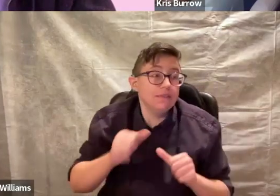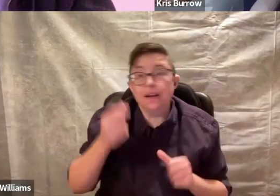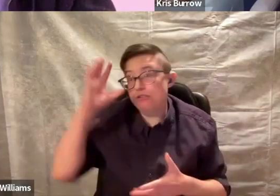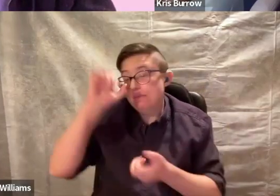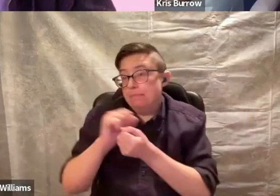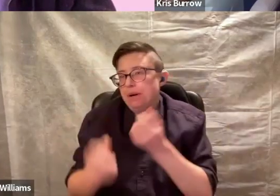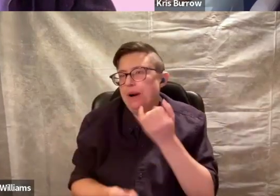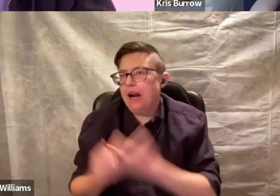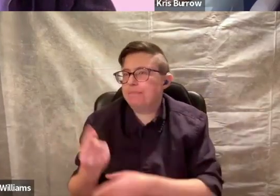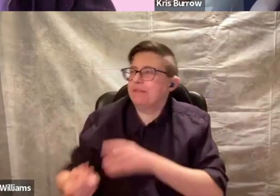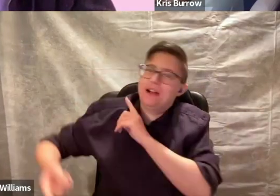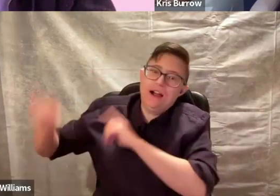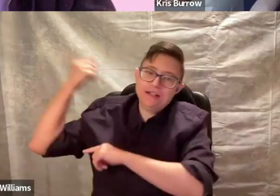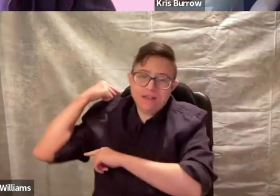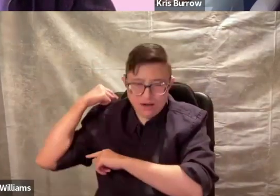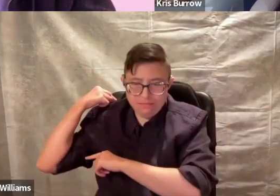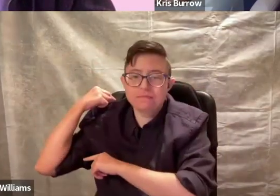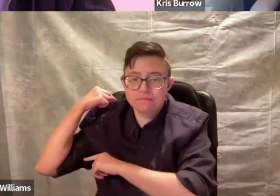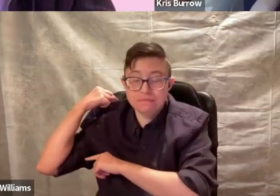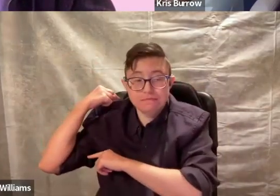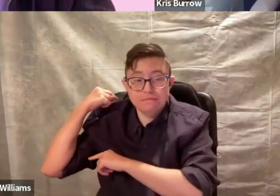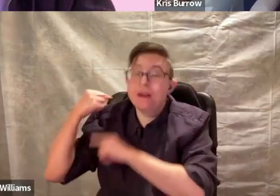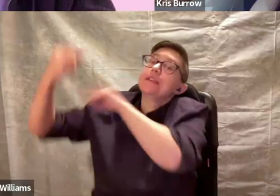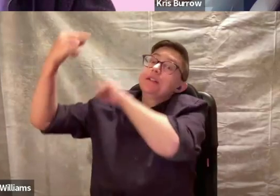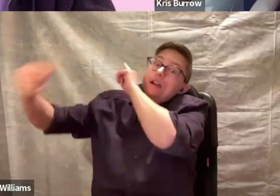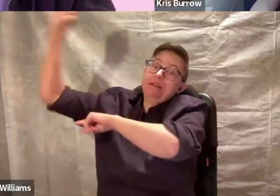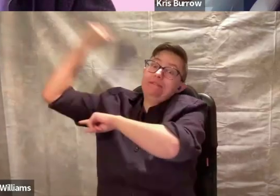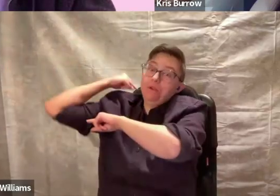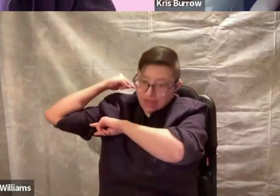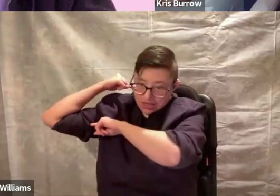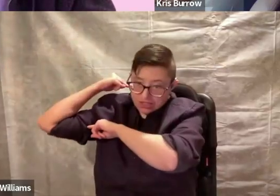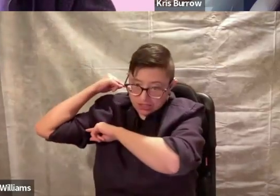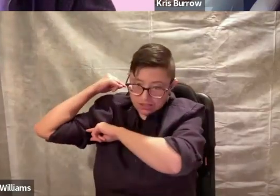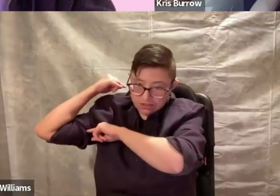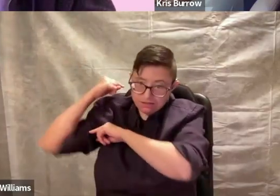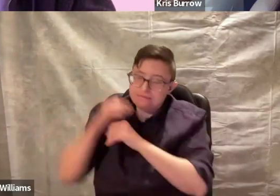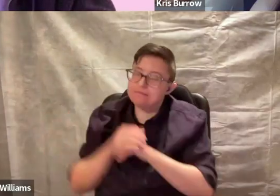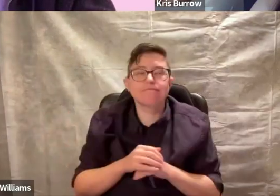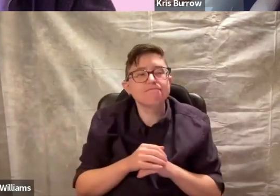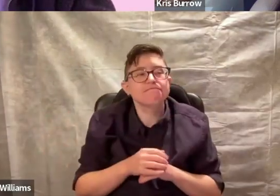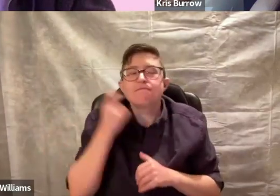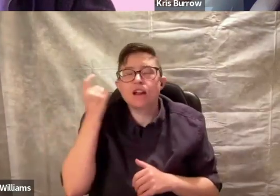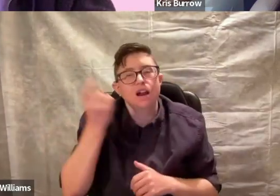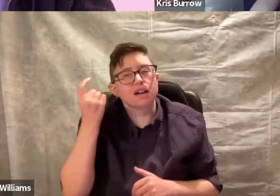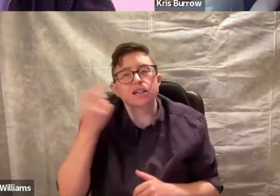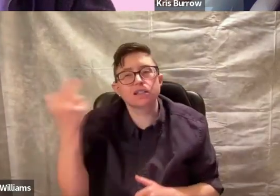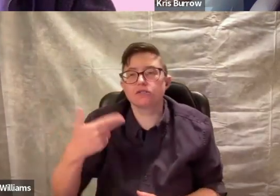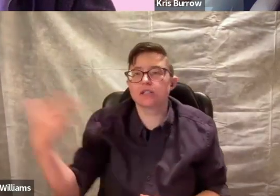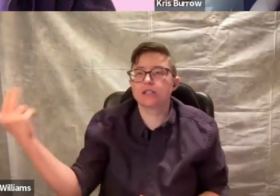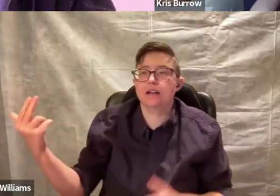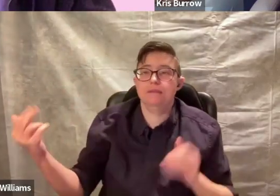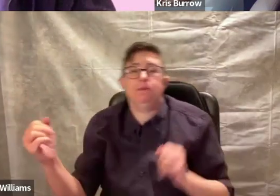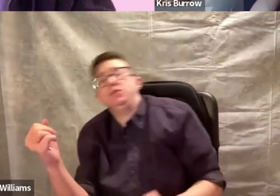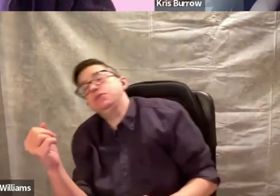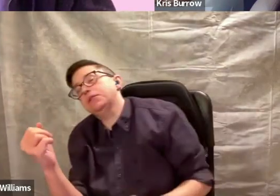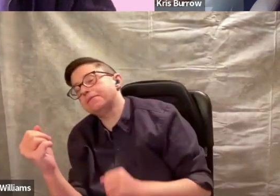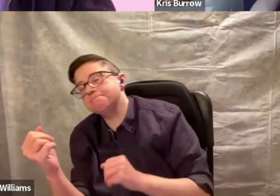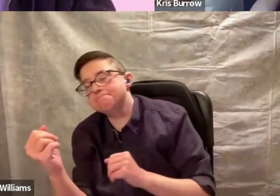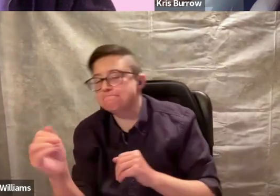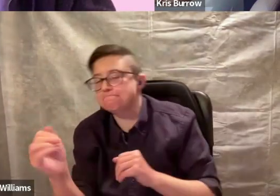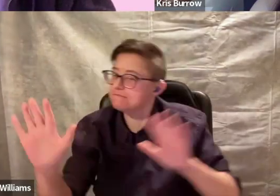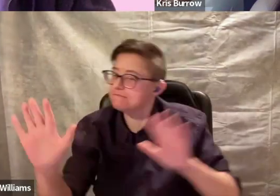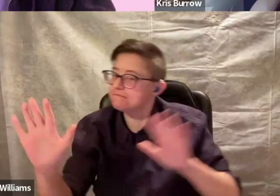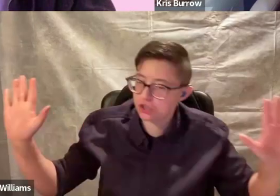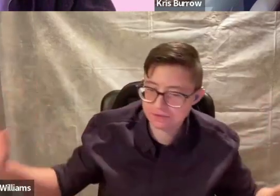Then I remember what happened the last time. And the time before that. And considered a bullet